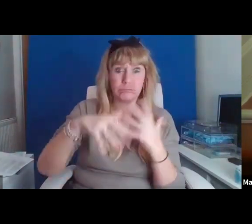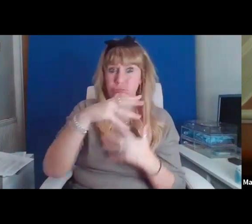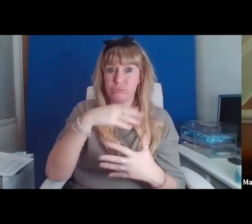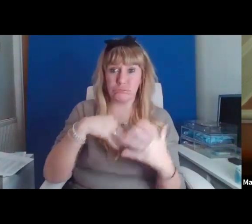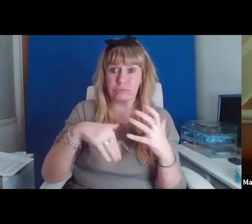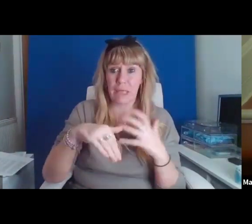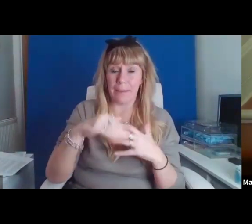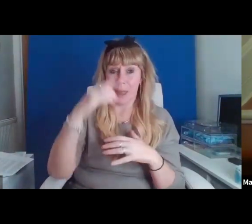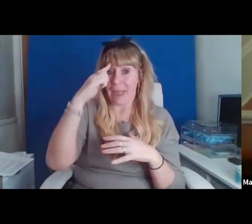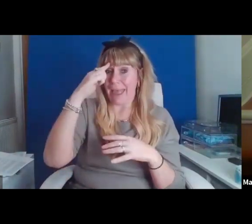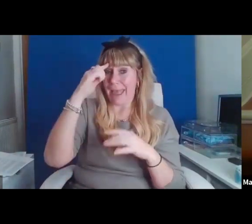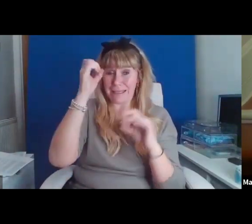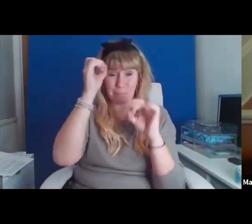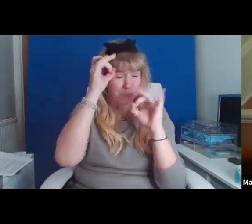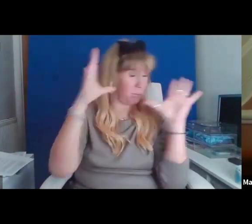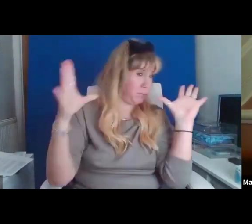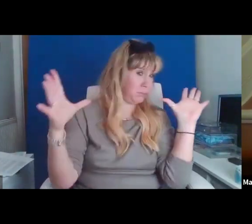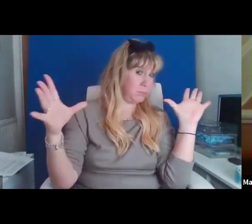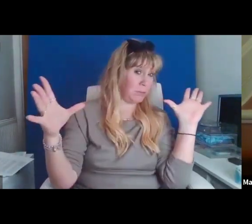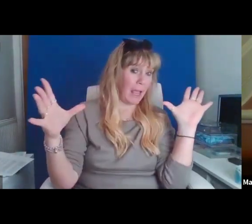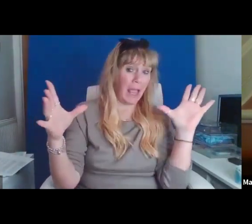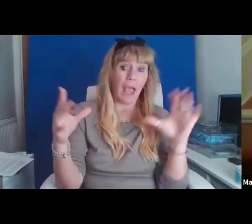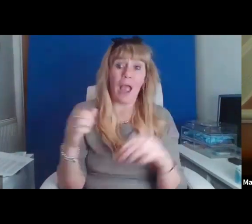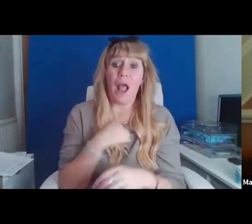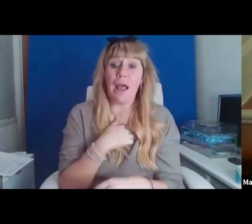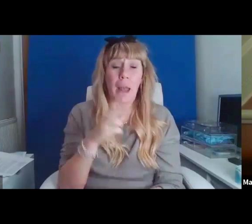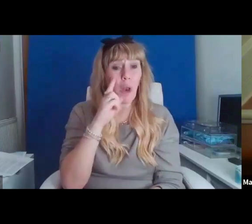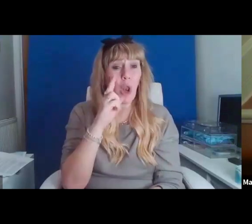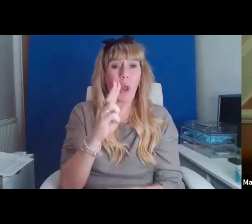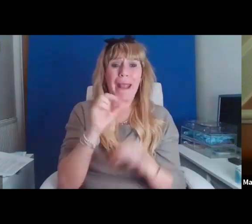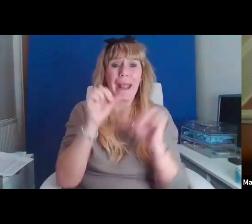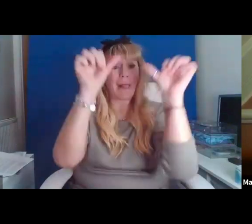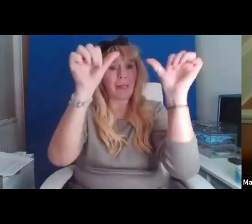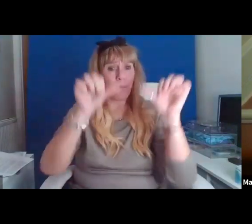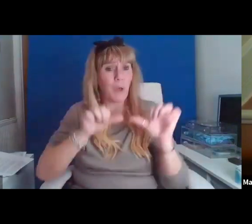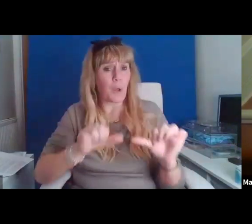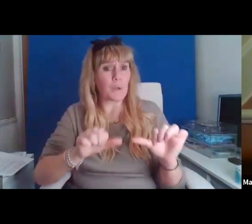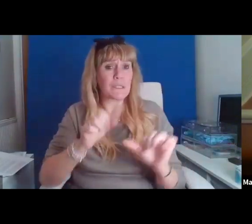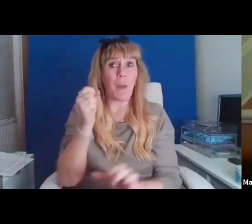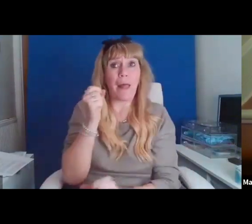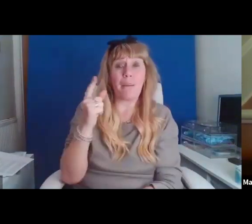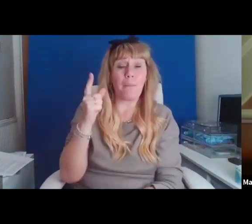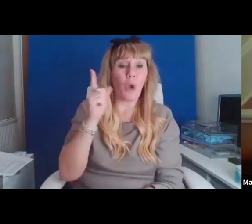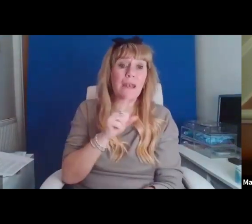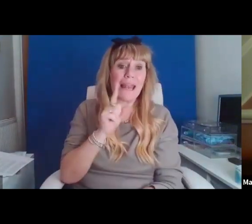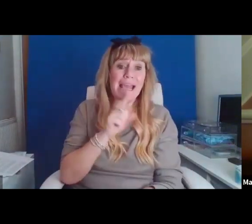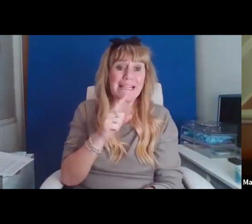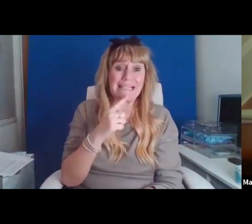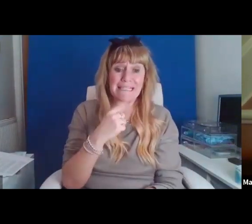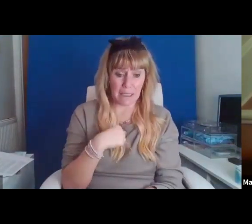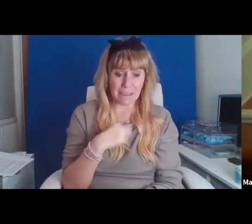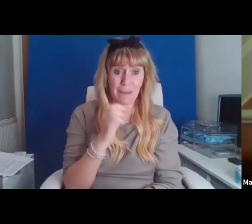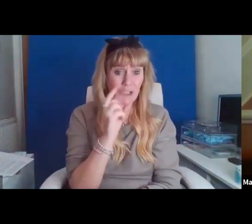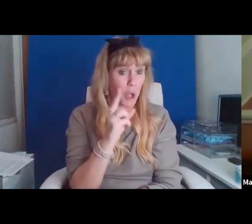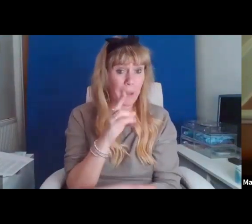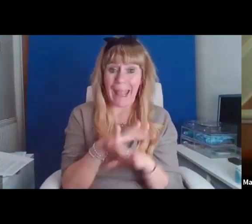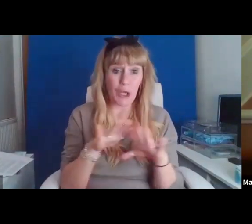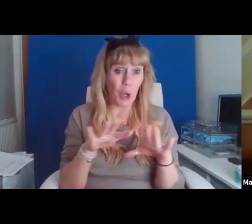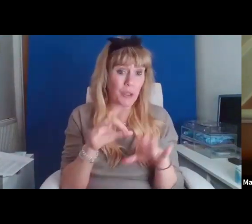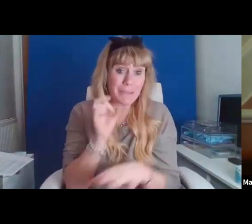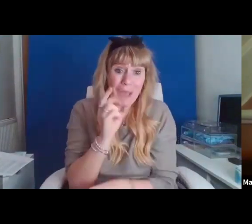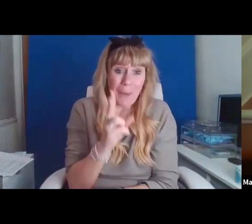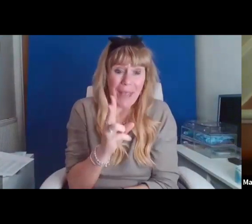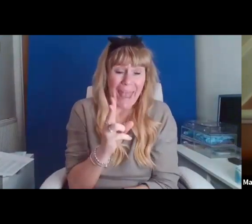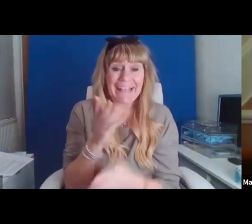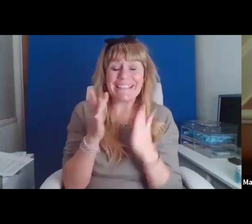looking at the NHS-branded poster where the blonde lady tells me it's okay not to be okay. She smiles at me